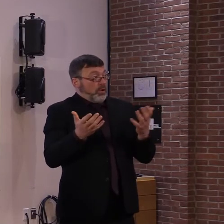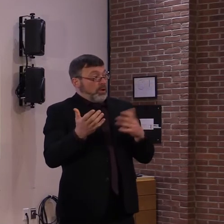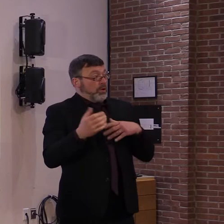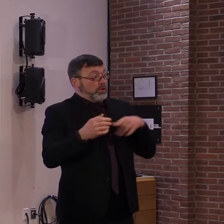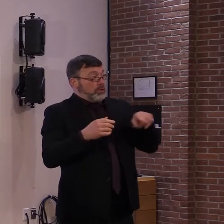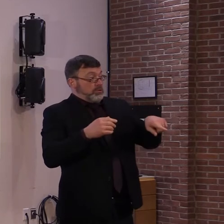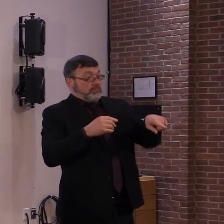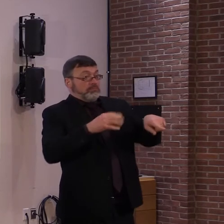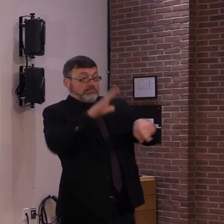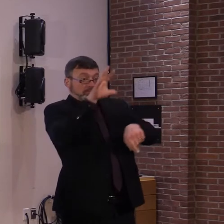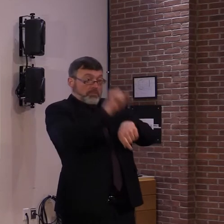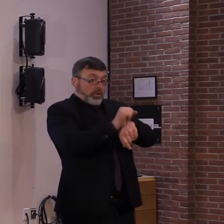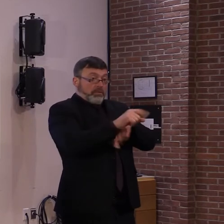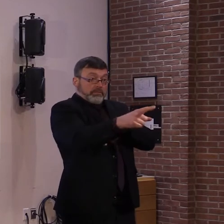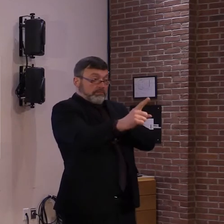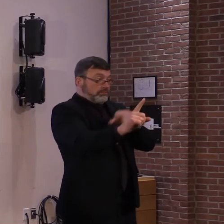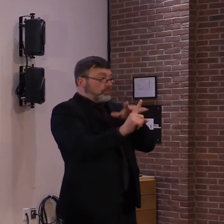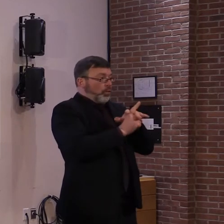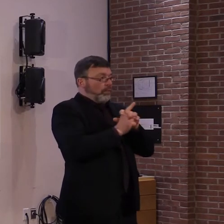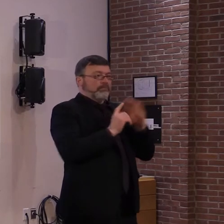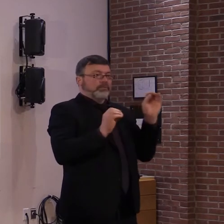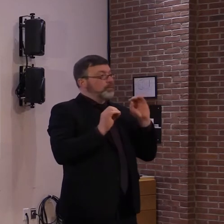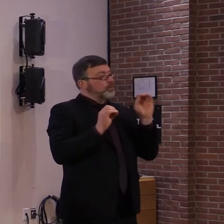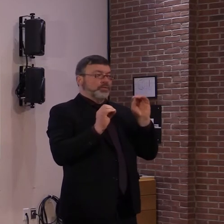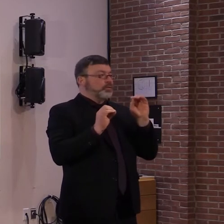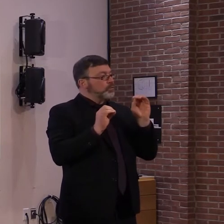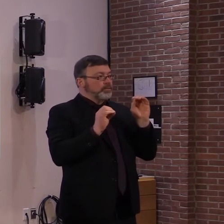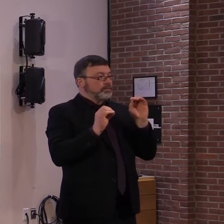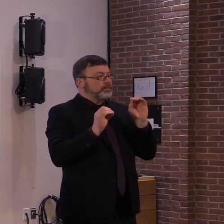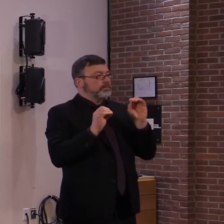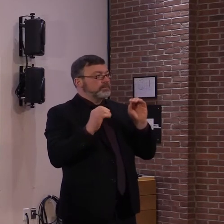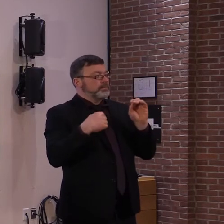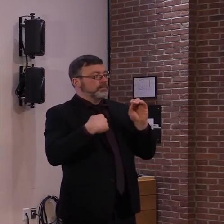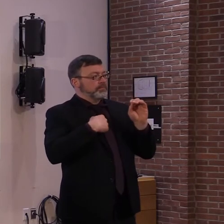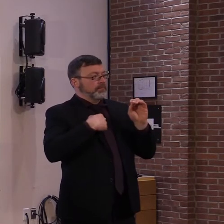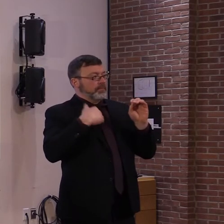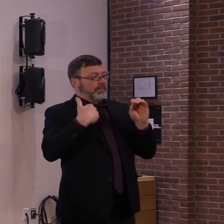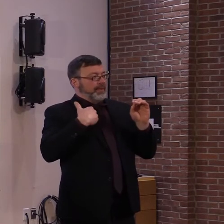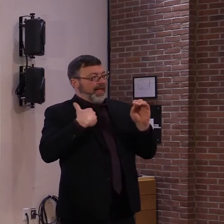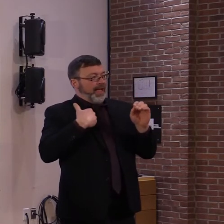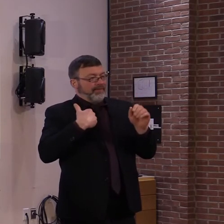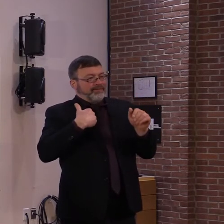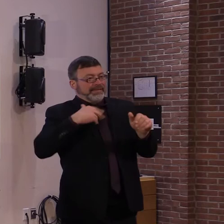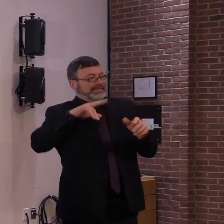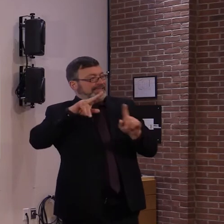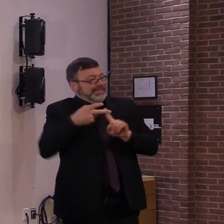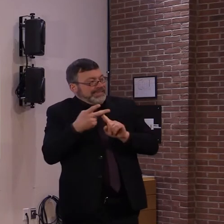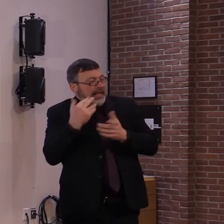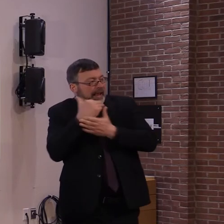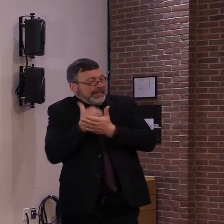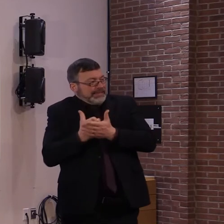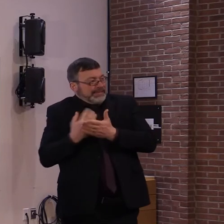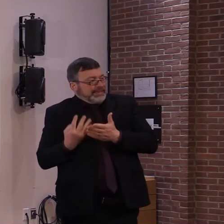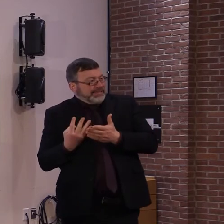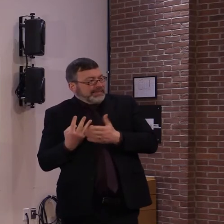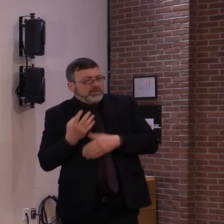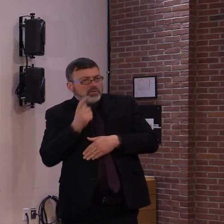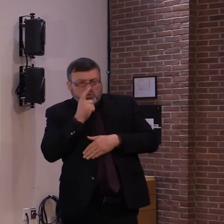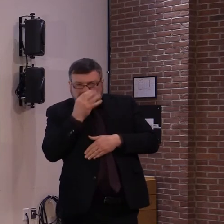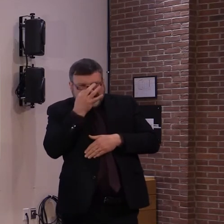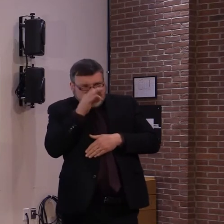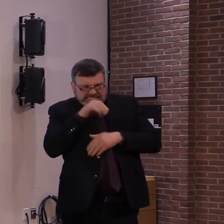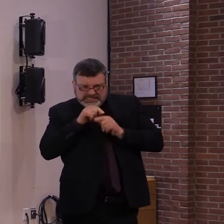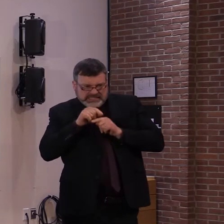there is a vacant spot that we would call that person or call off that list to bring in, uh,